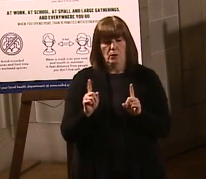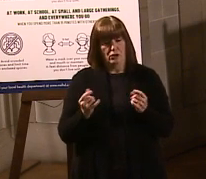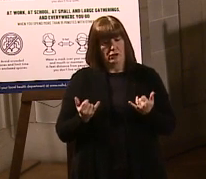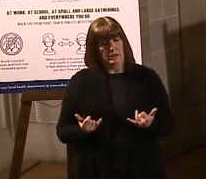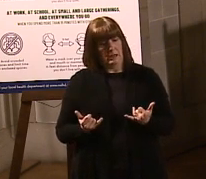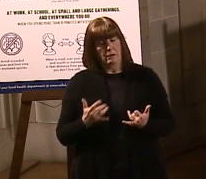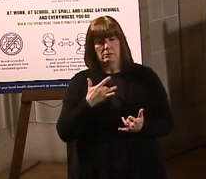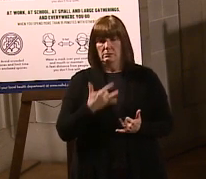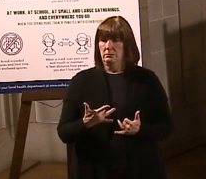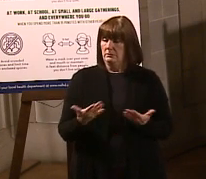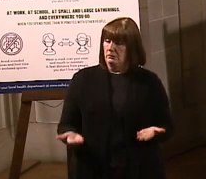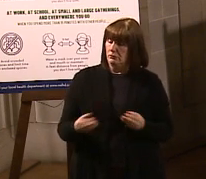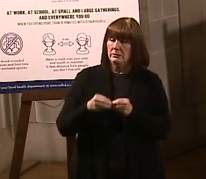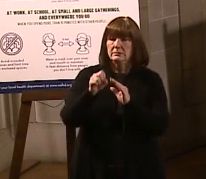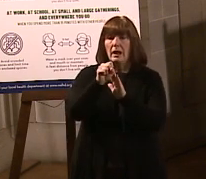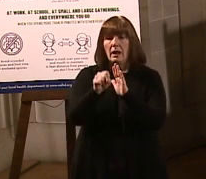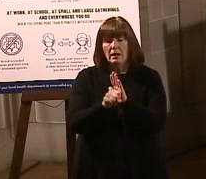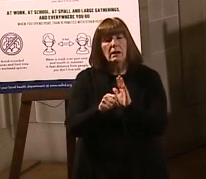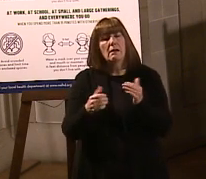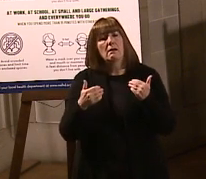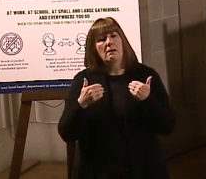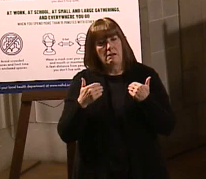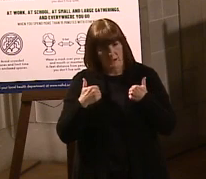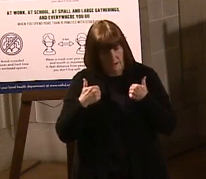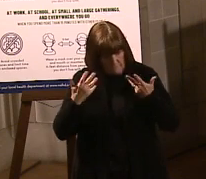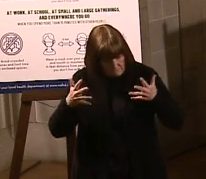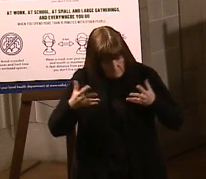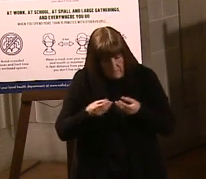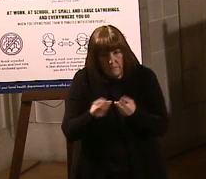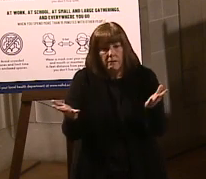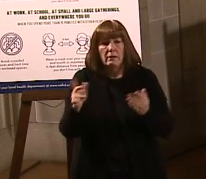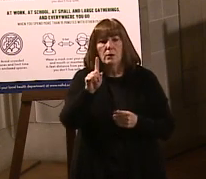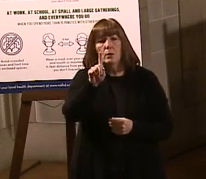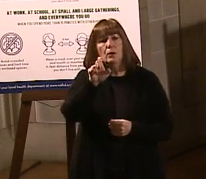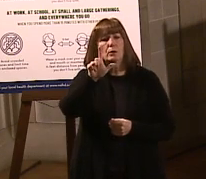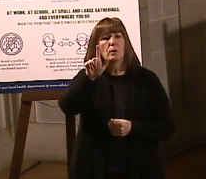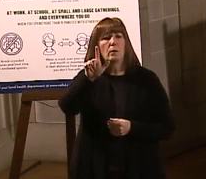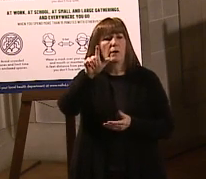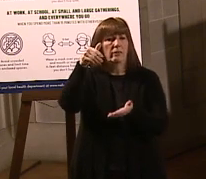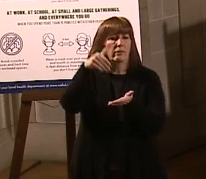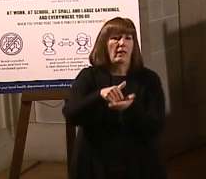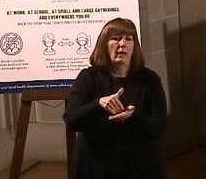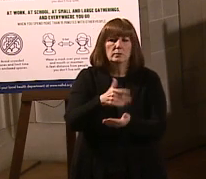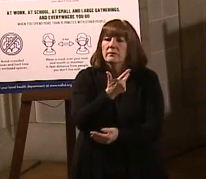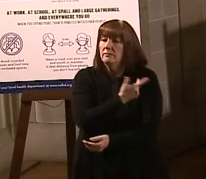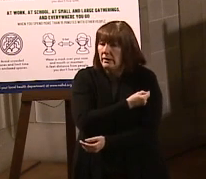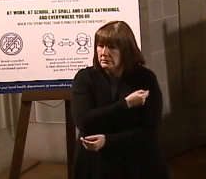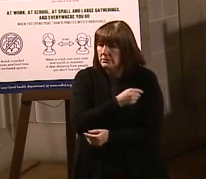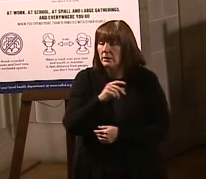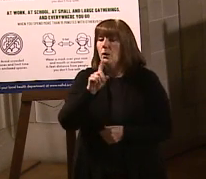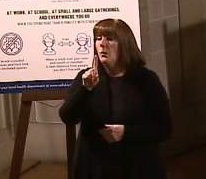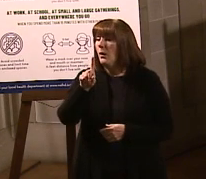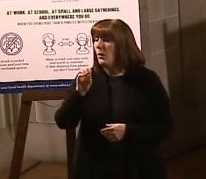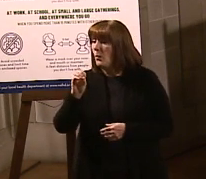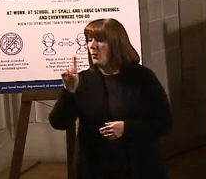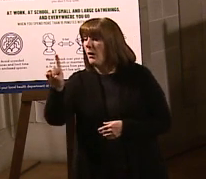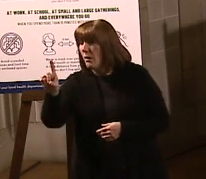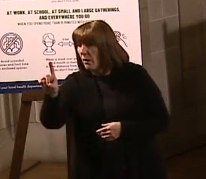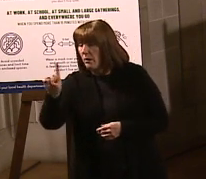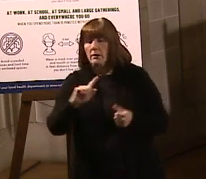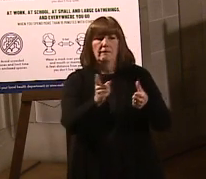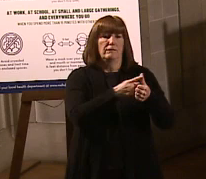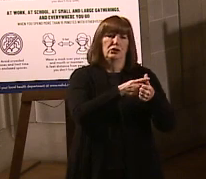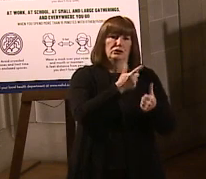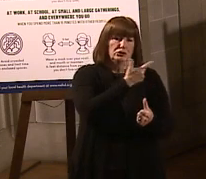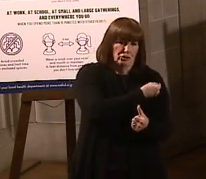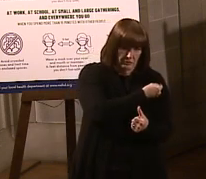generally here in the state is that we have administered 121,000 vaccinations. 101,000 of those are the first